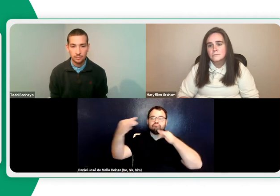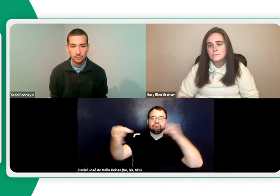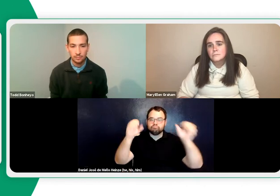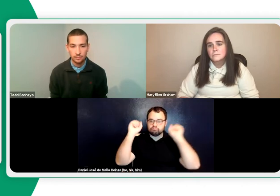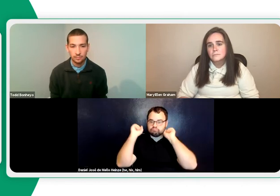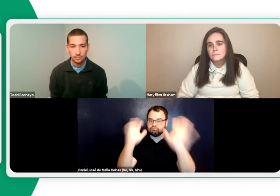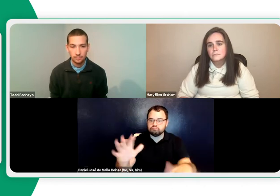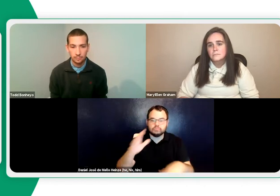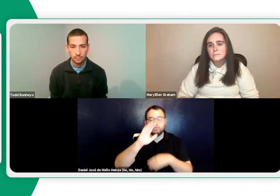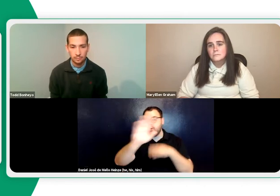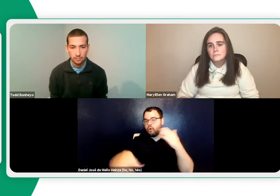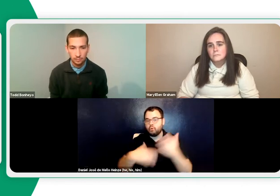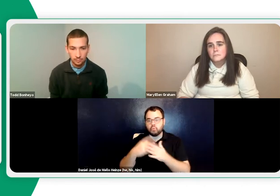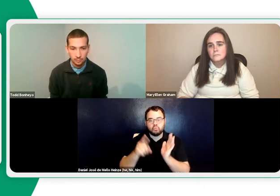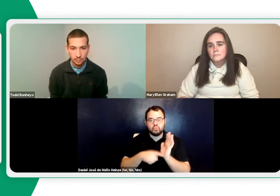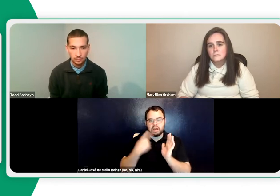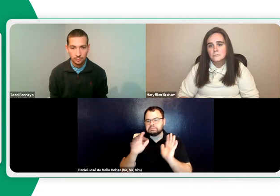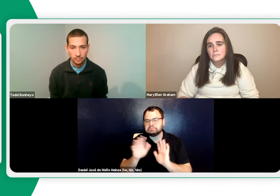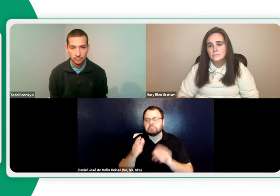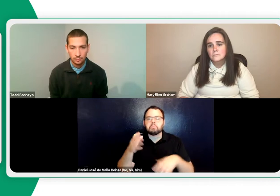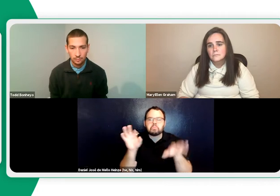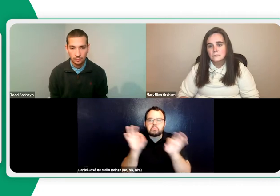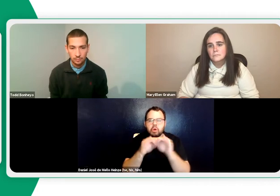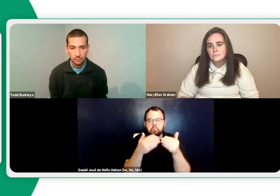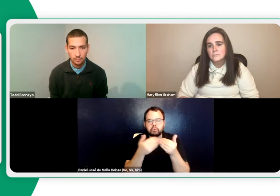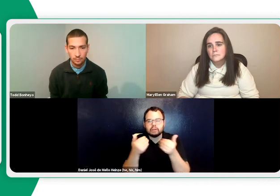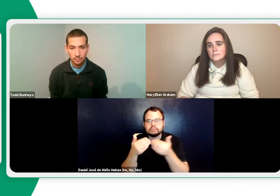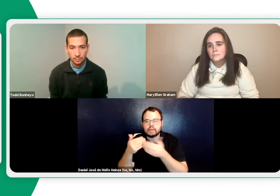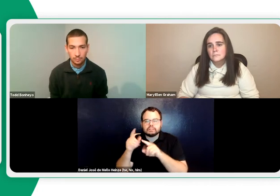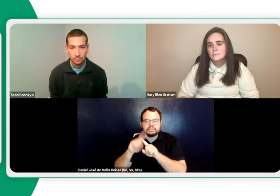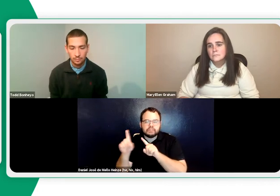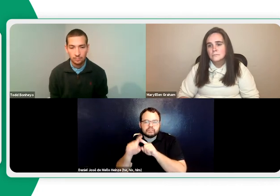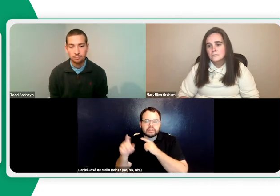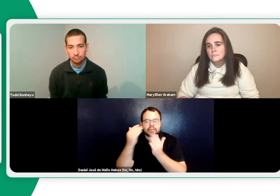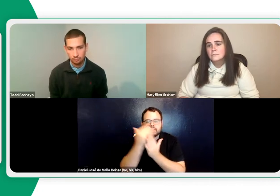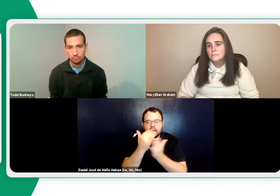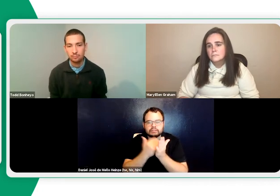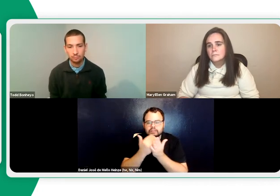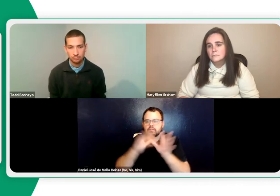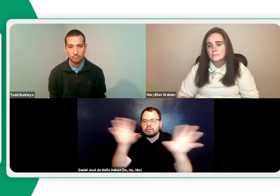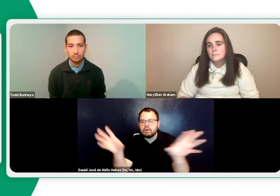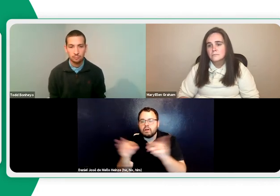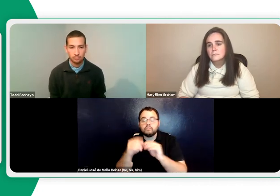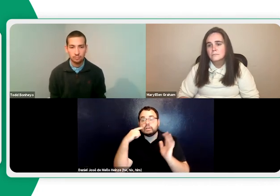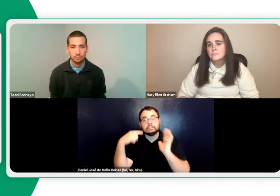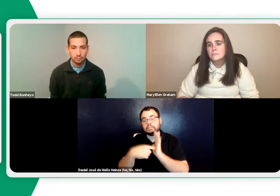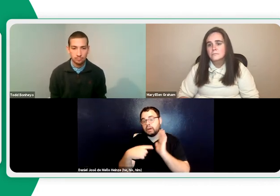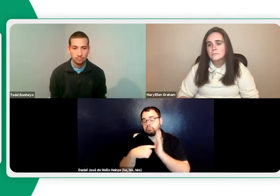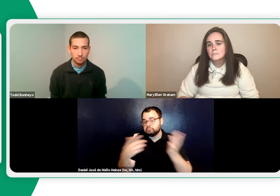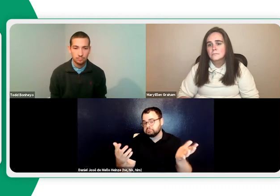Sometimes we'll come up with a concept and explain it all at once. And that's not always beneficial. It's a good